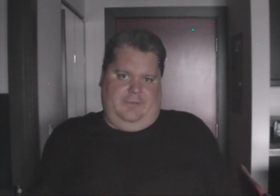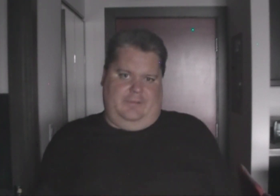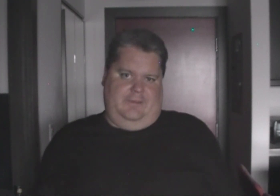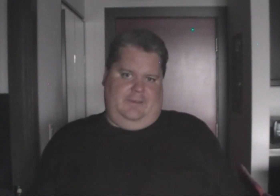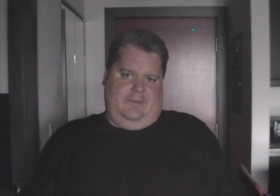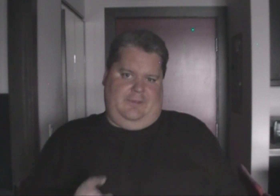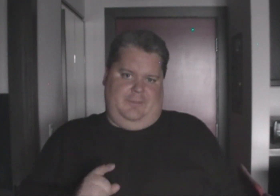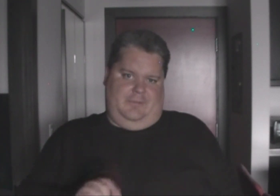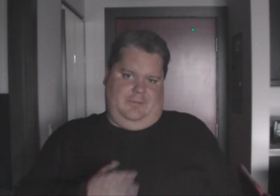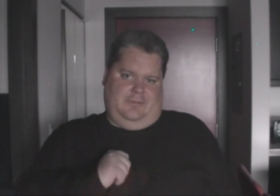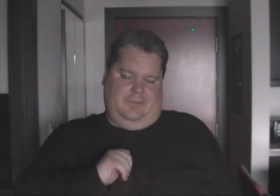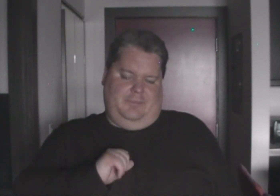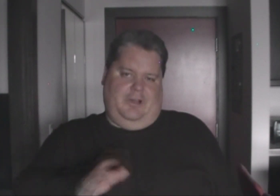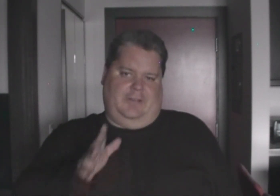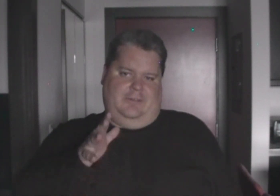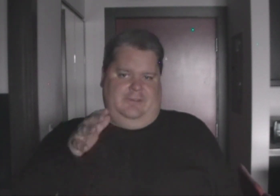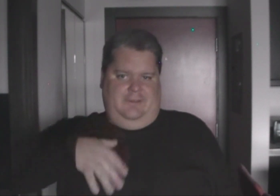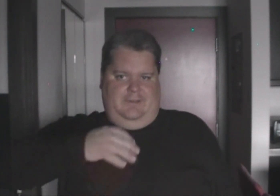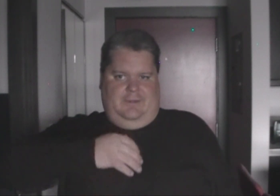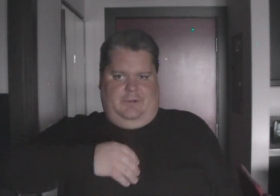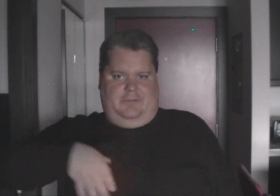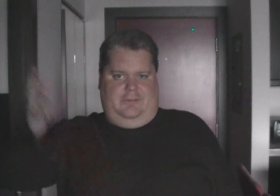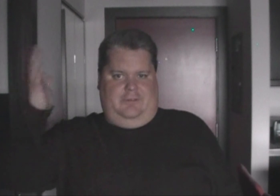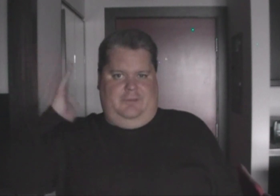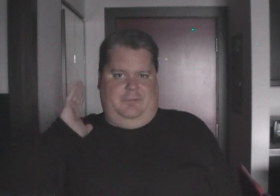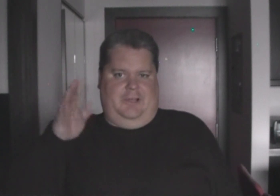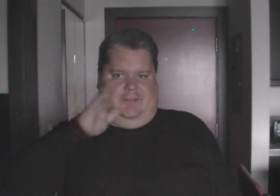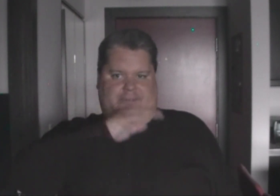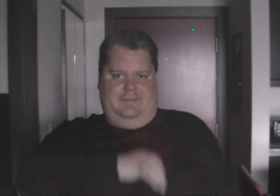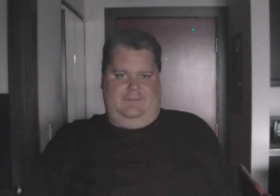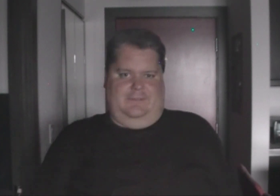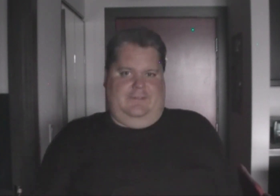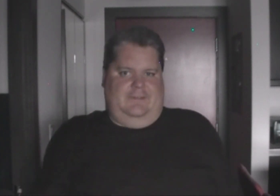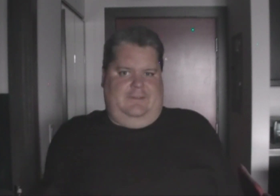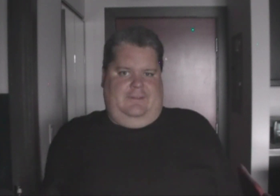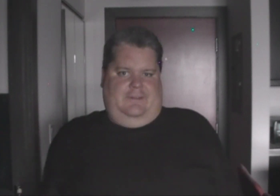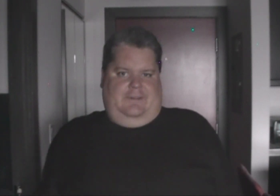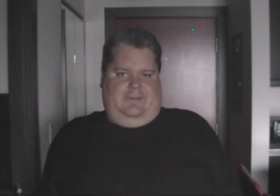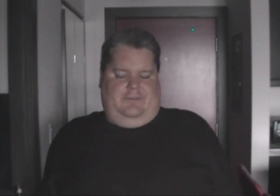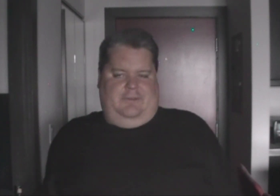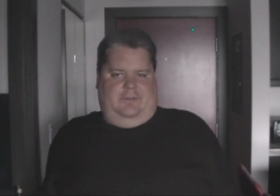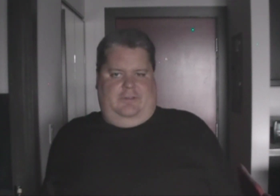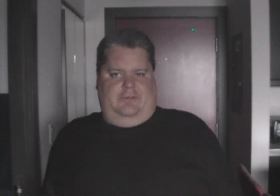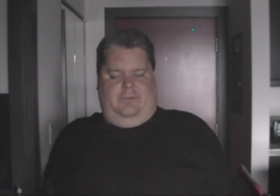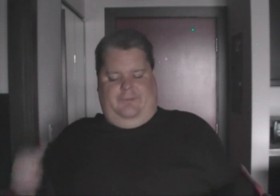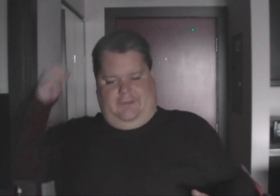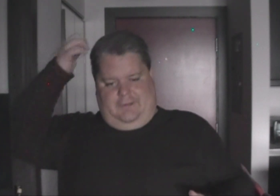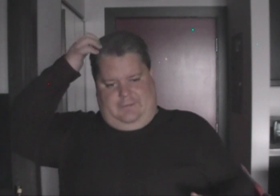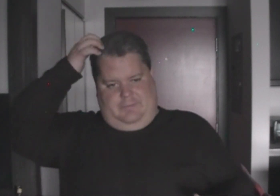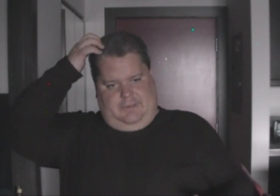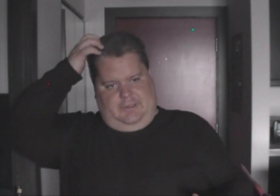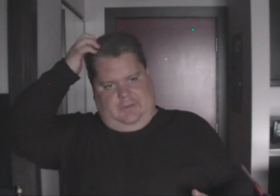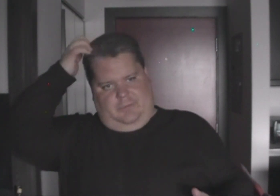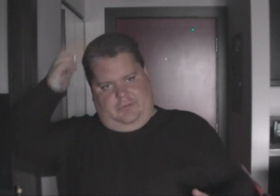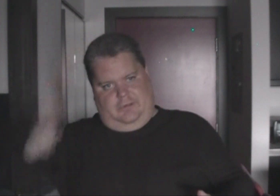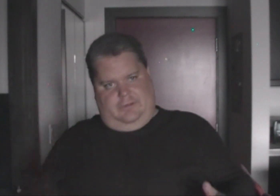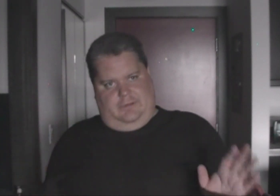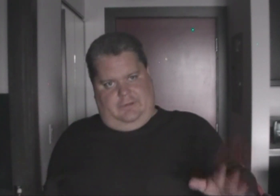what entertainment system I bought, what system I bought, because I eventually sold, uh, my games and, uh,